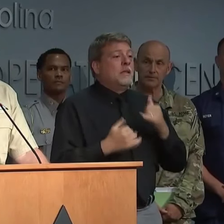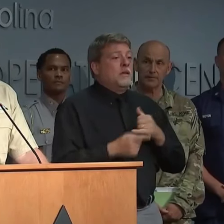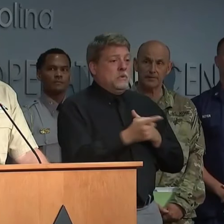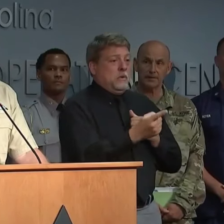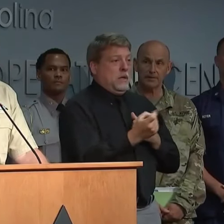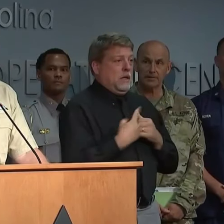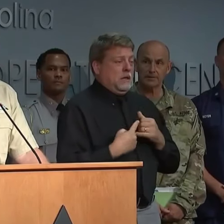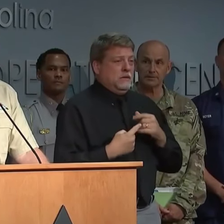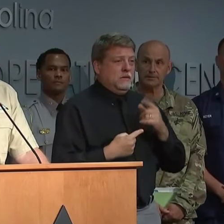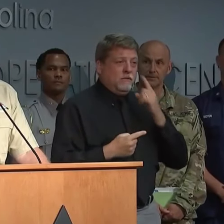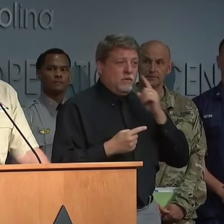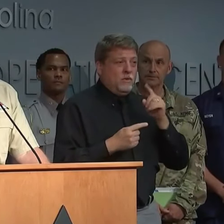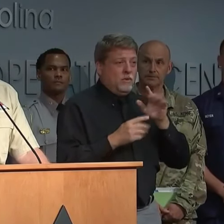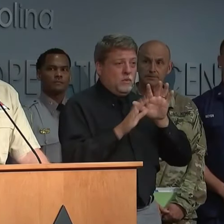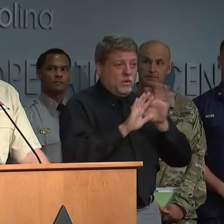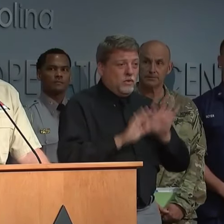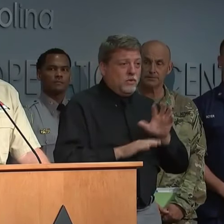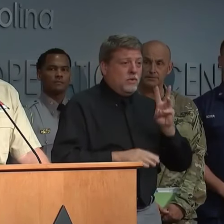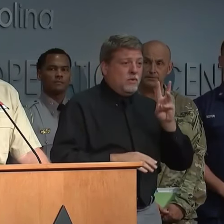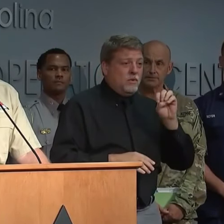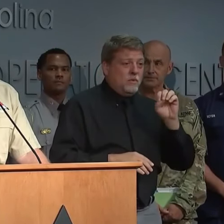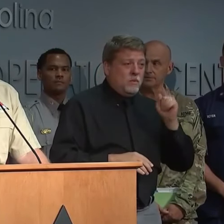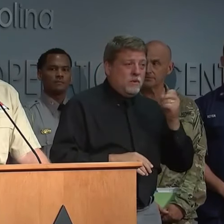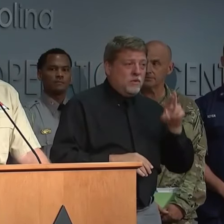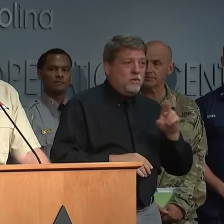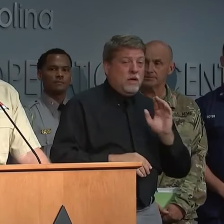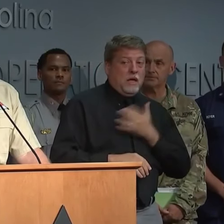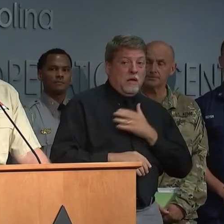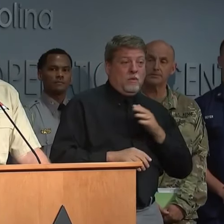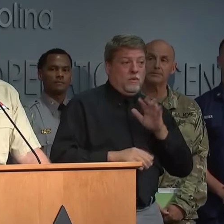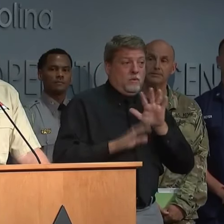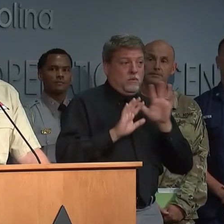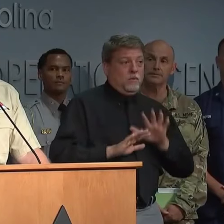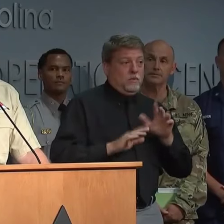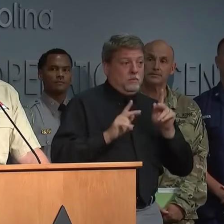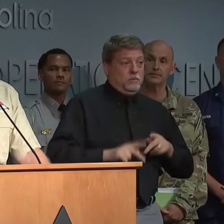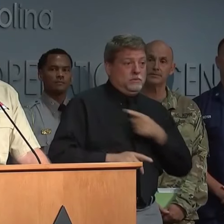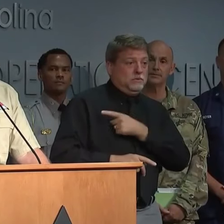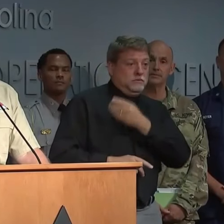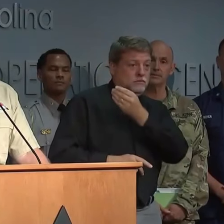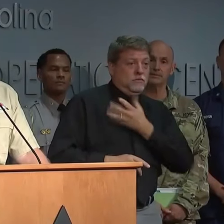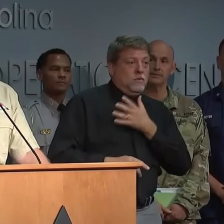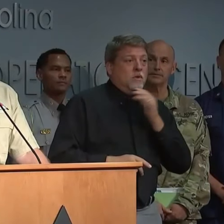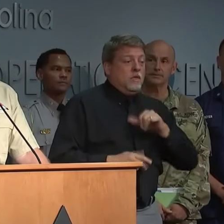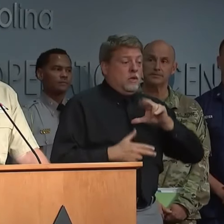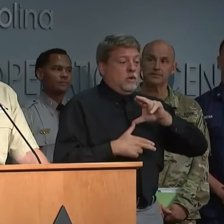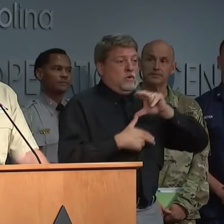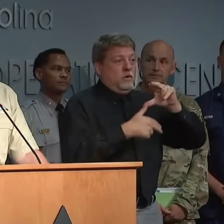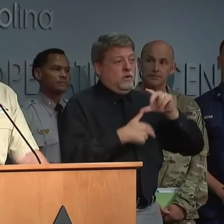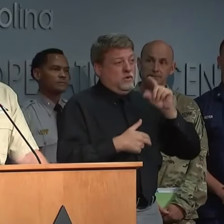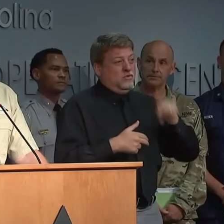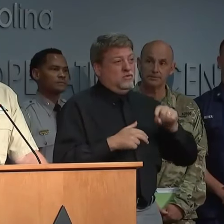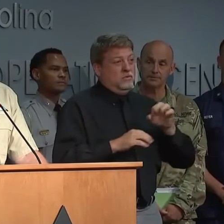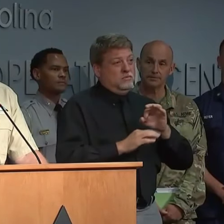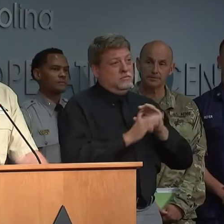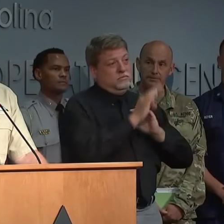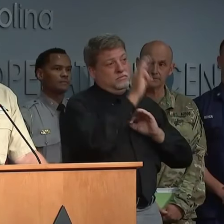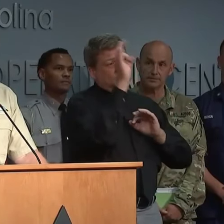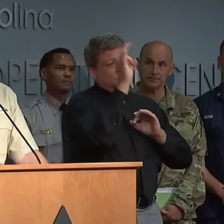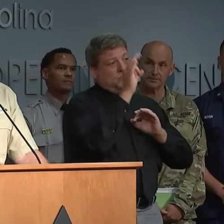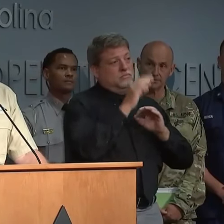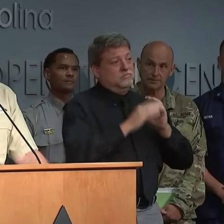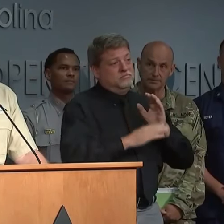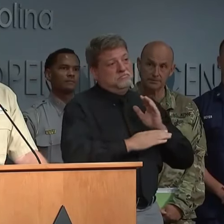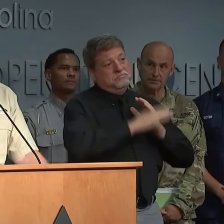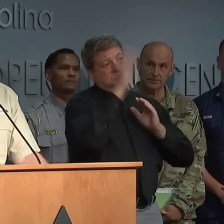weather, I think our meteorologist is telling us that the storm should be pretty much moving out to